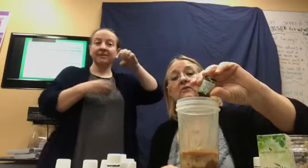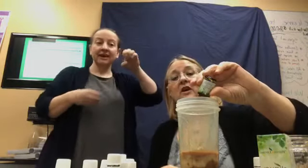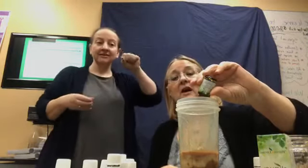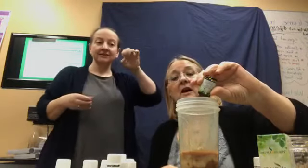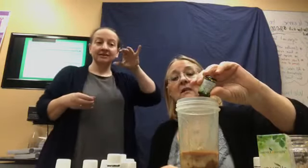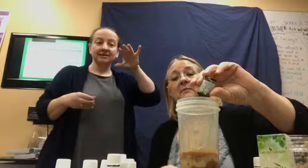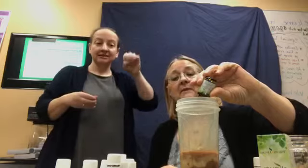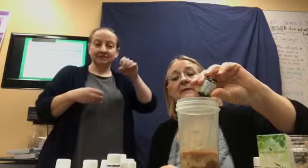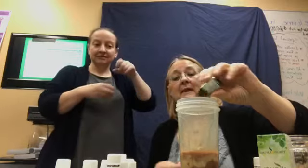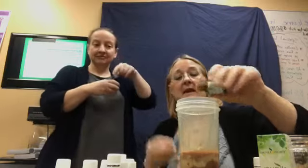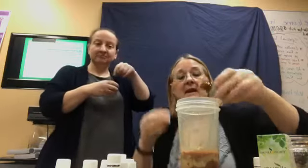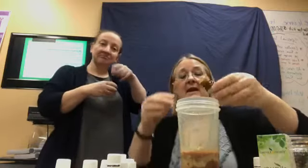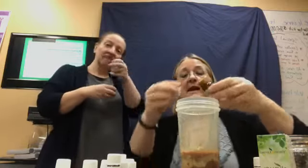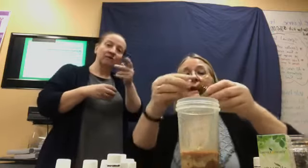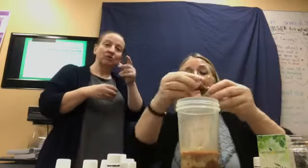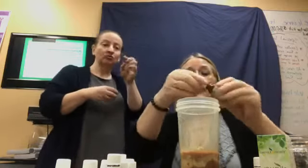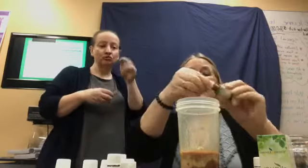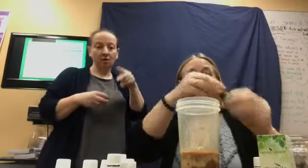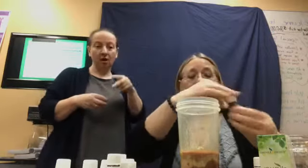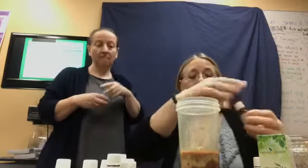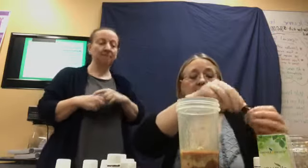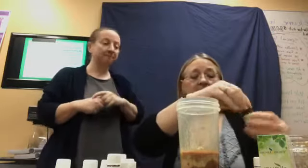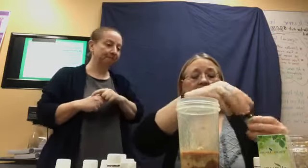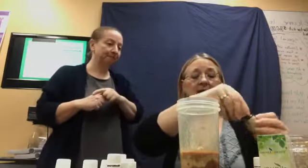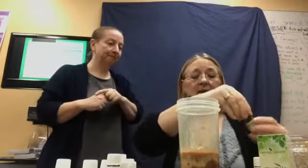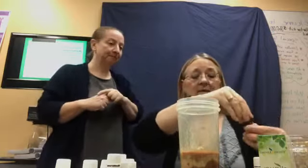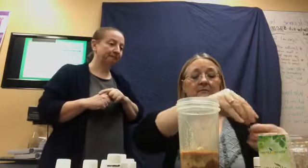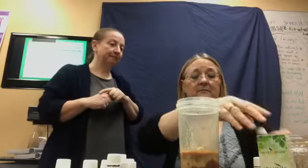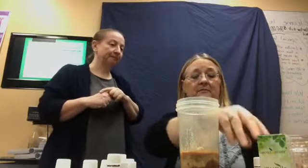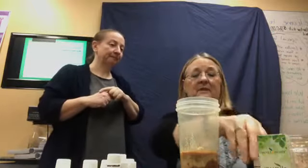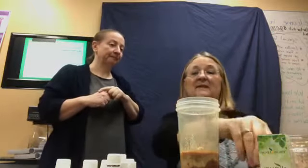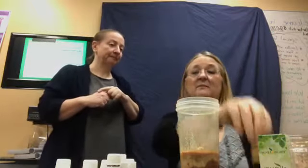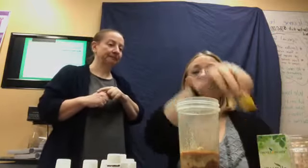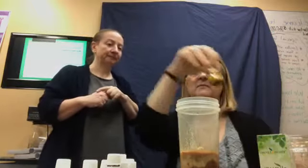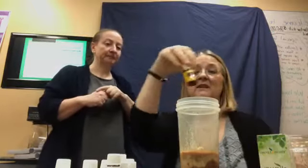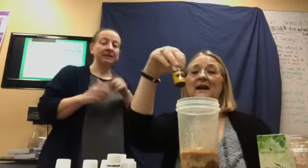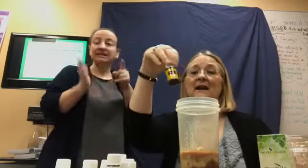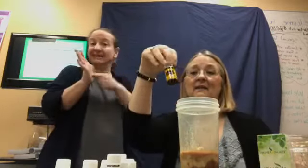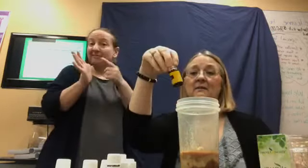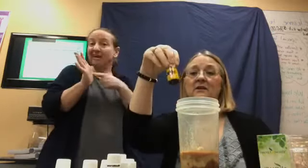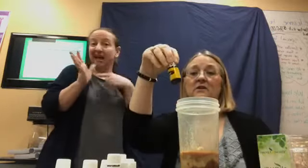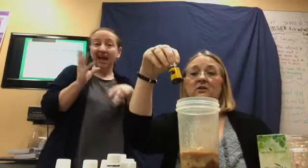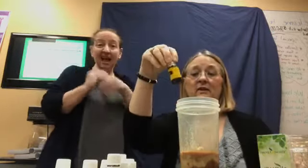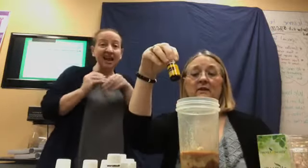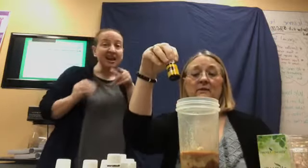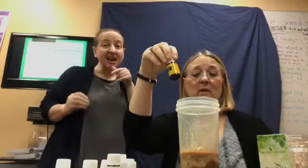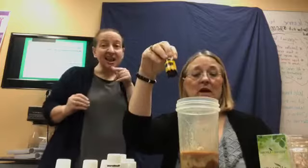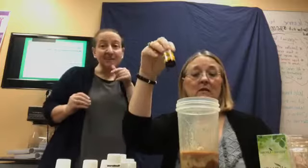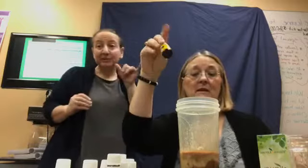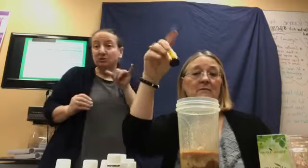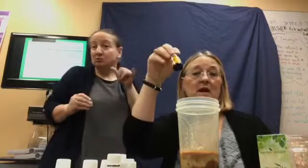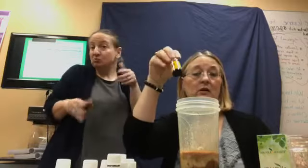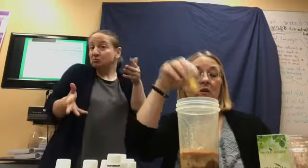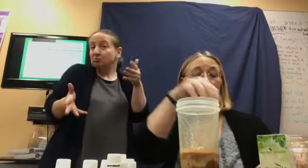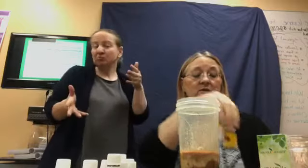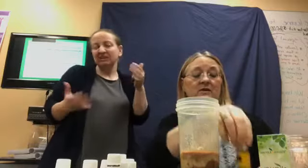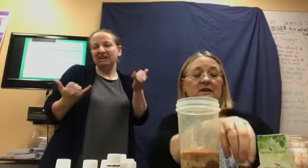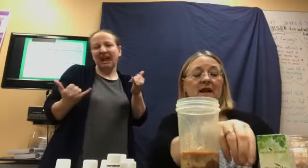drops. And, um, sometimes I'll add lemon to it as well. I'm not going to today.